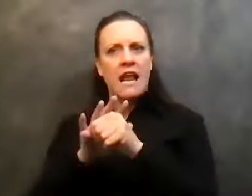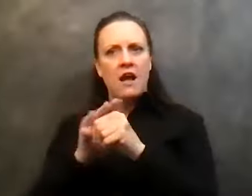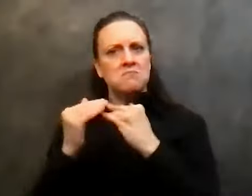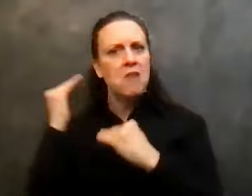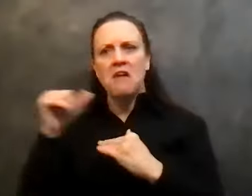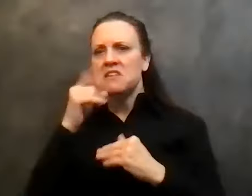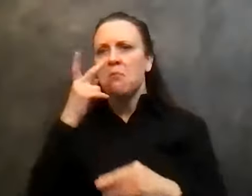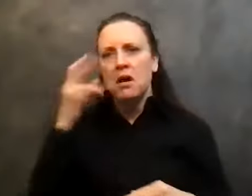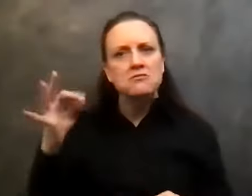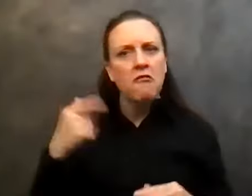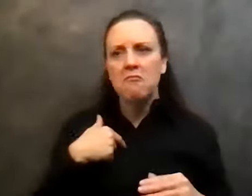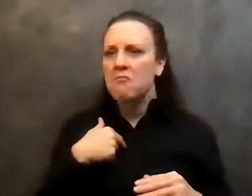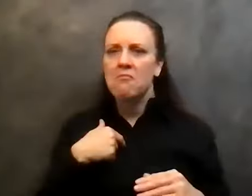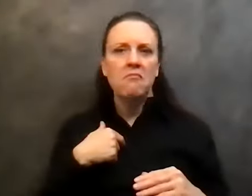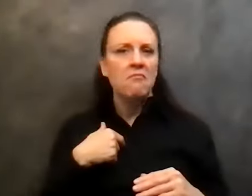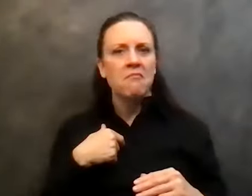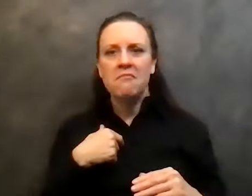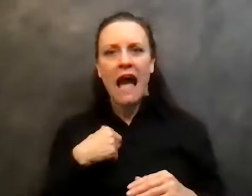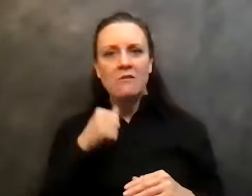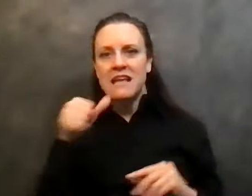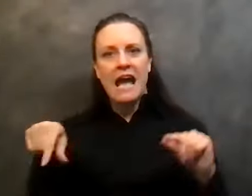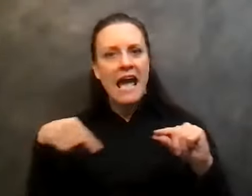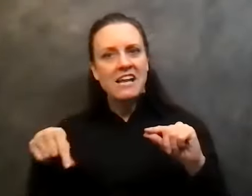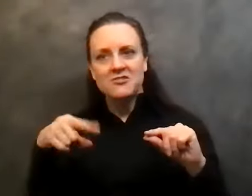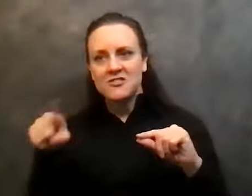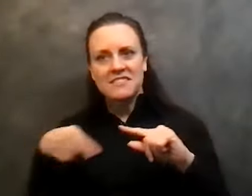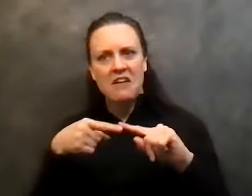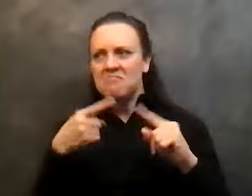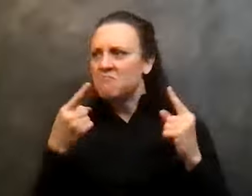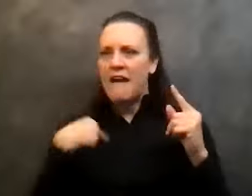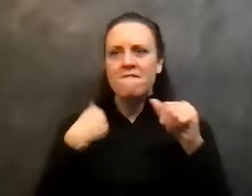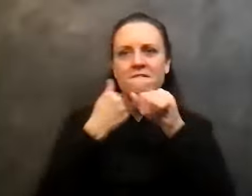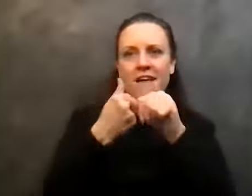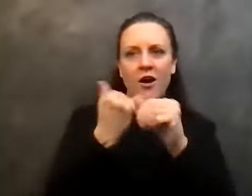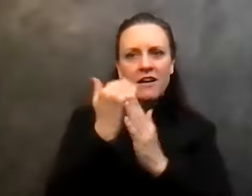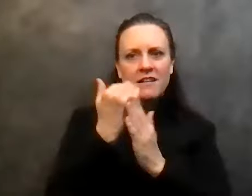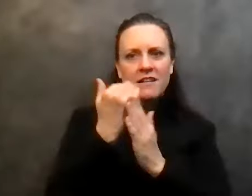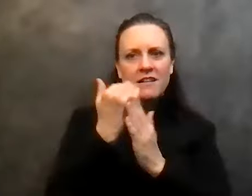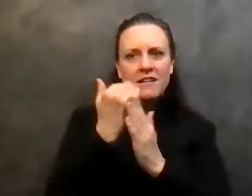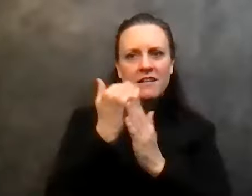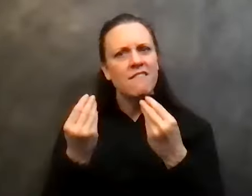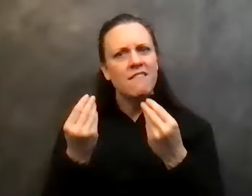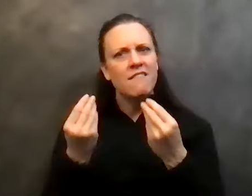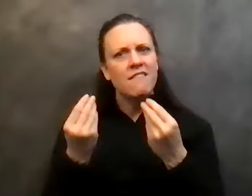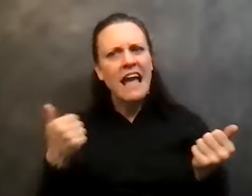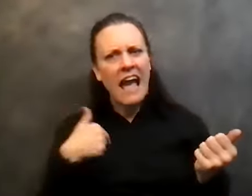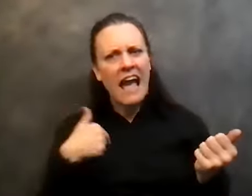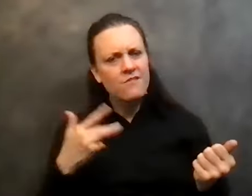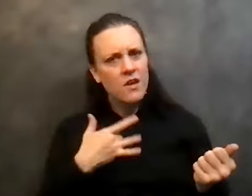I wasn't as, as, as anxious about things. And, and really my, my, my life started to